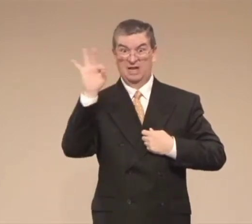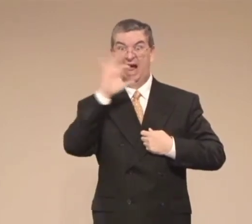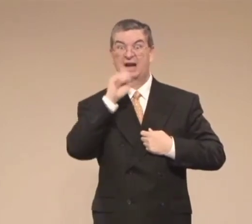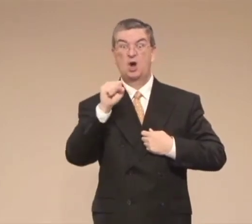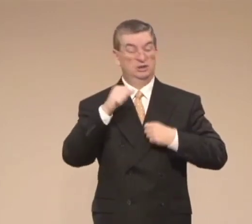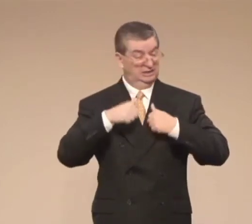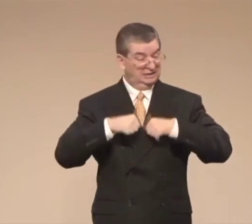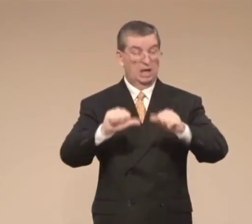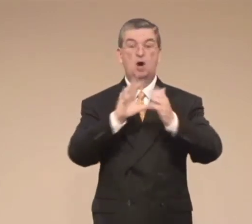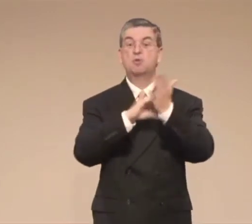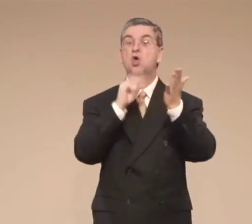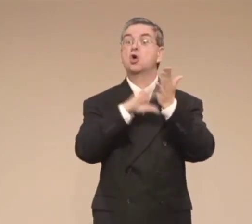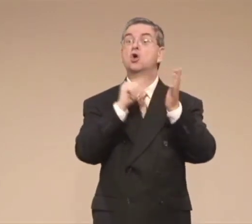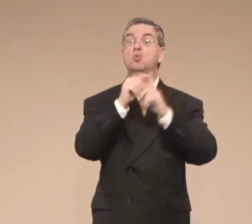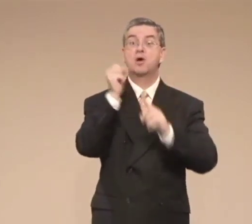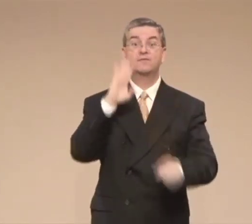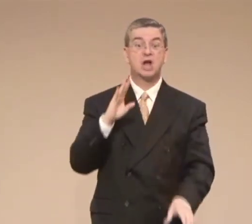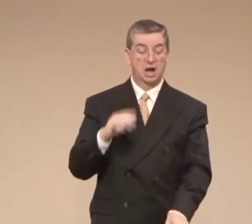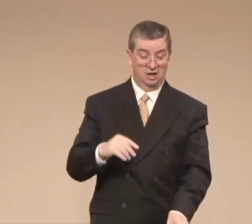that wisdom that the scripture tells us about